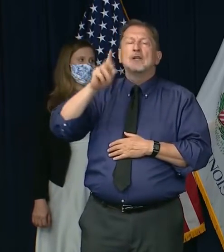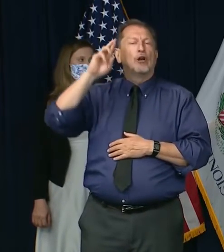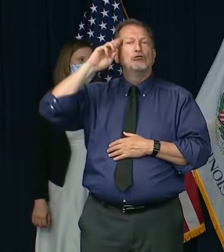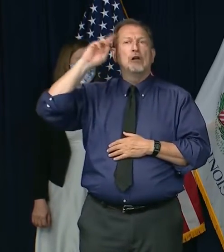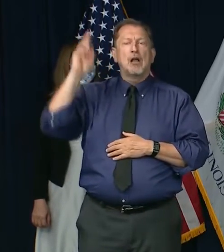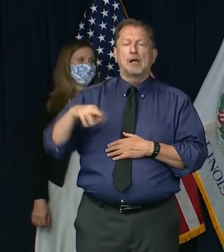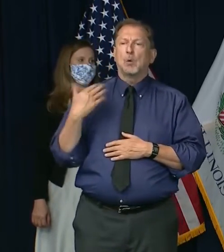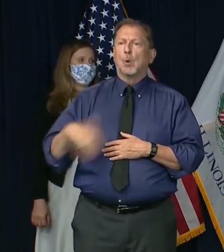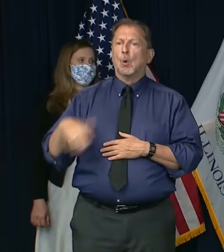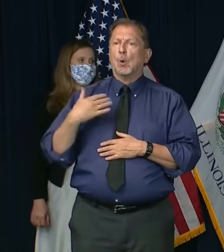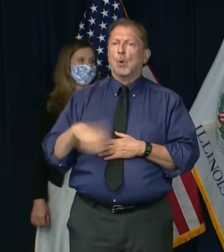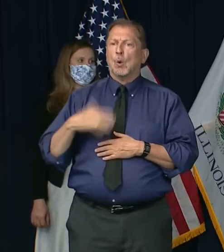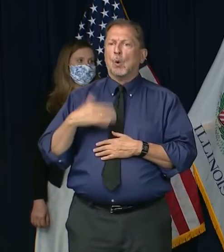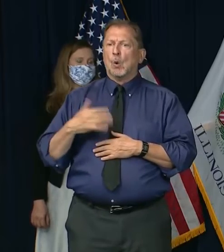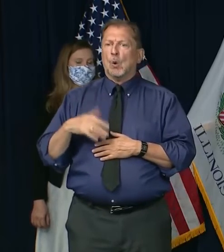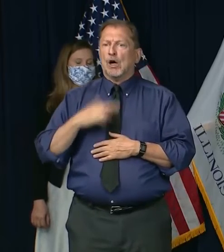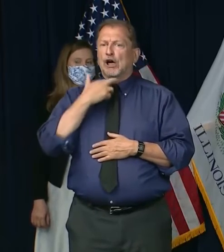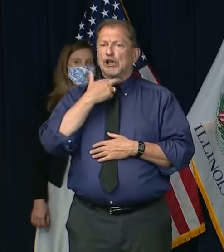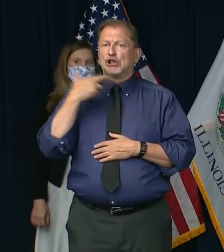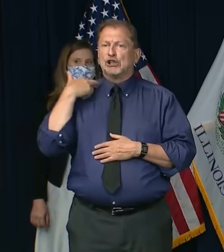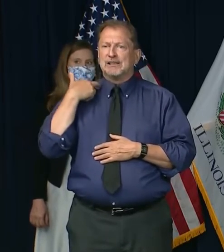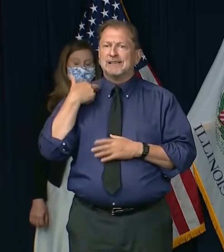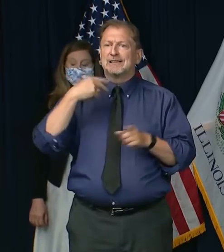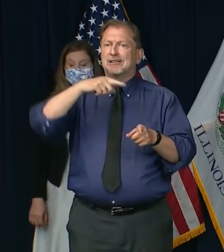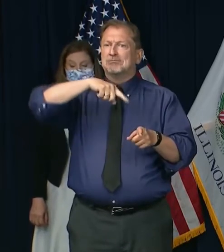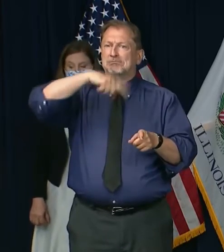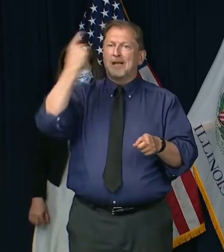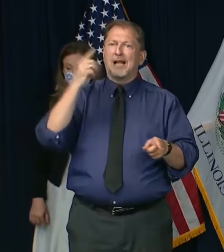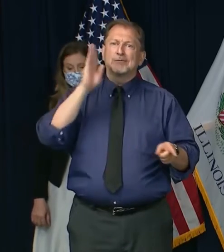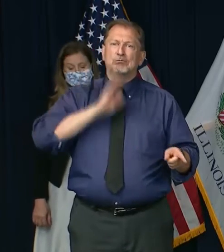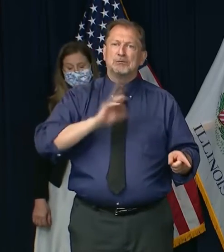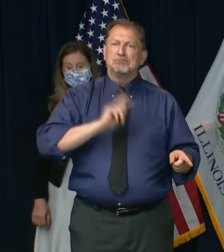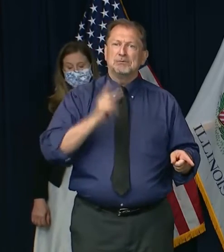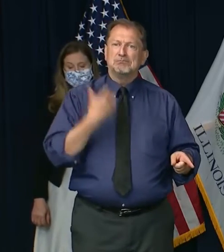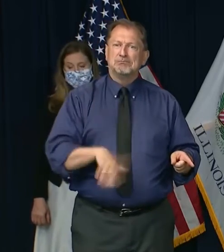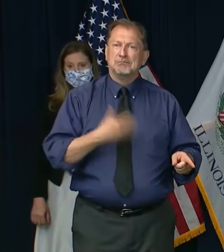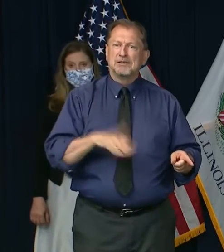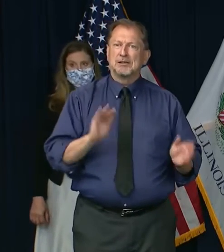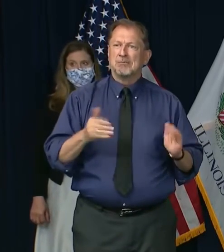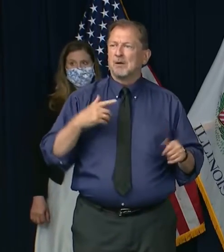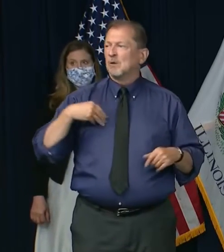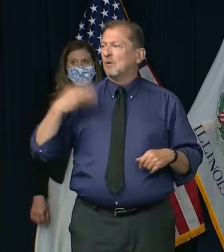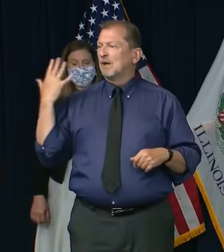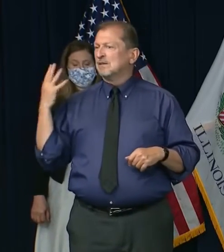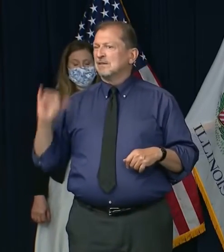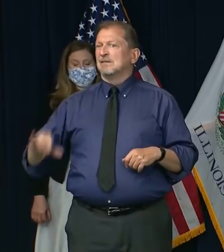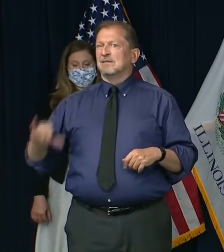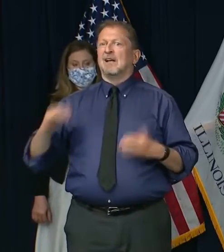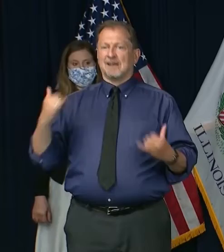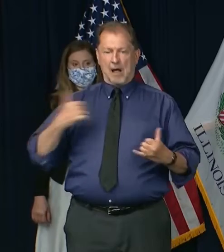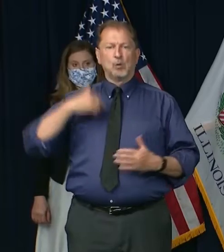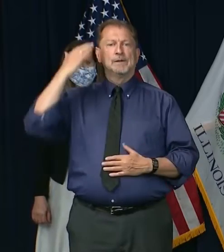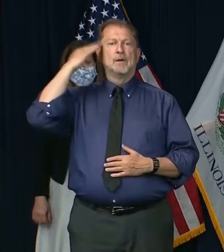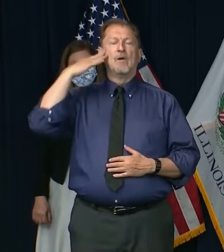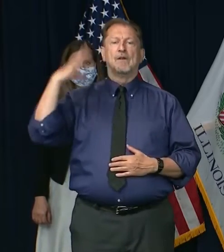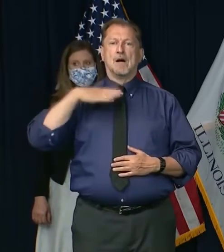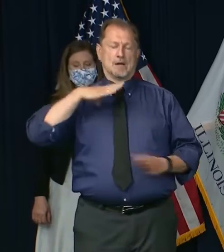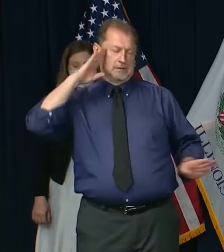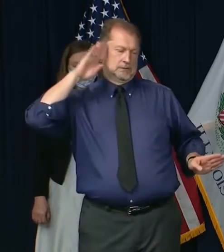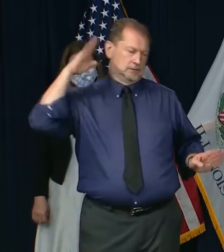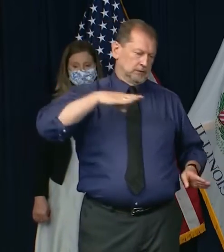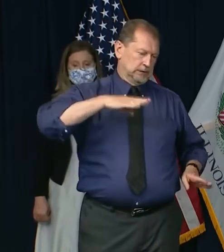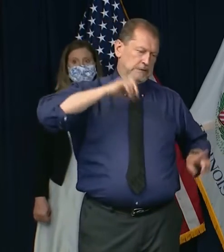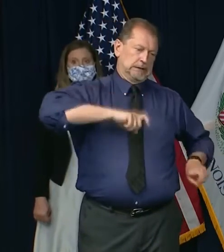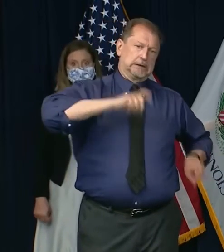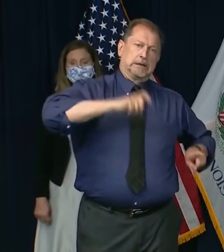terrible devastation that this would wreak on black and brown communities versus others. And now we know. And so there's much more